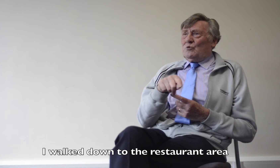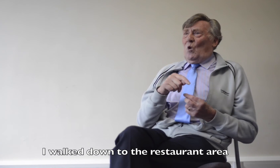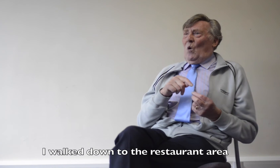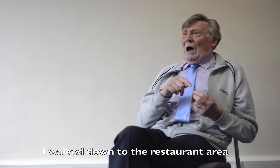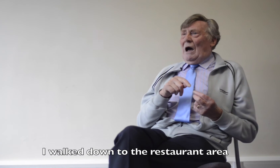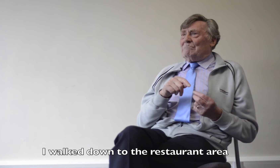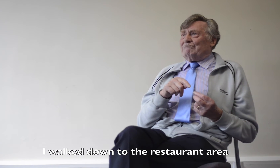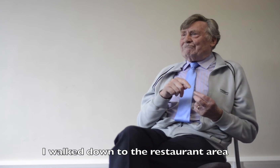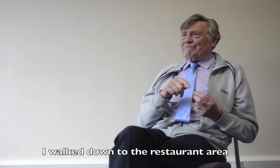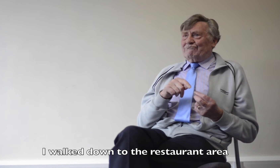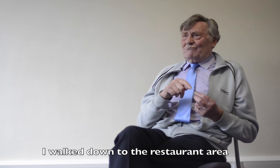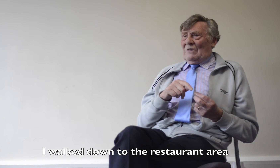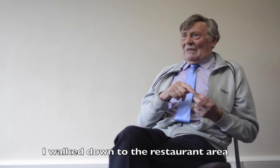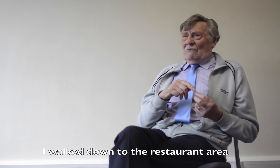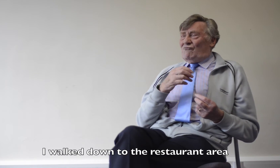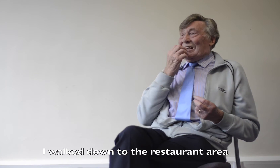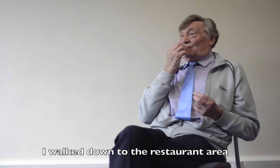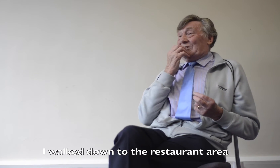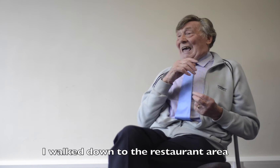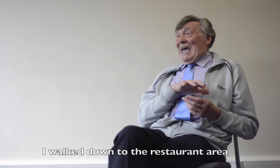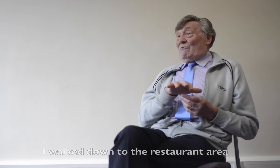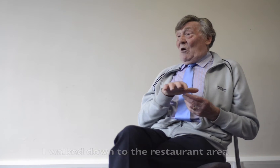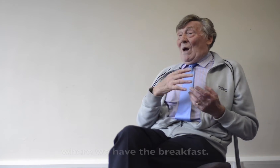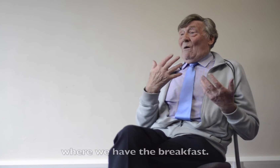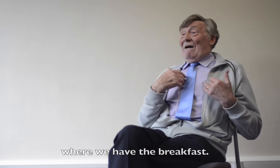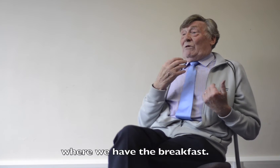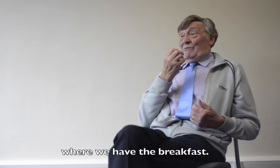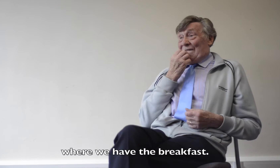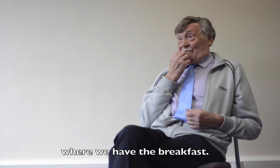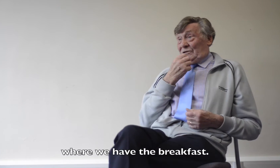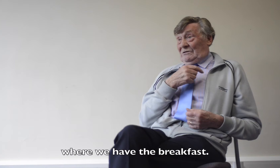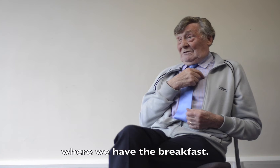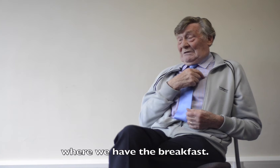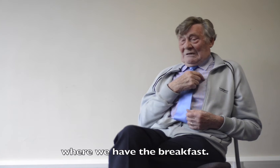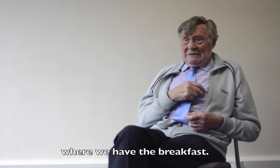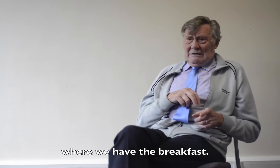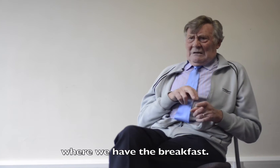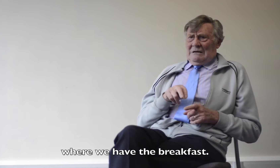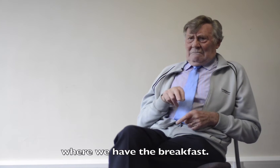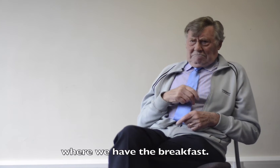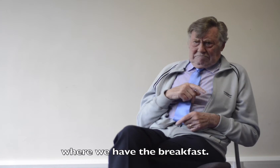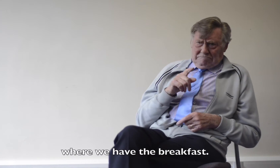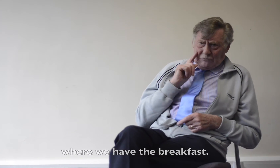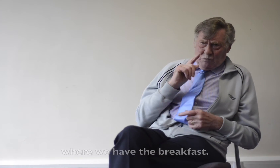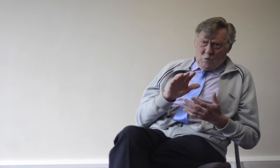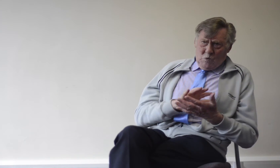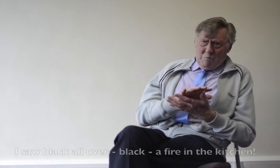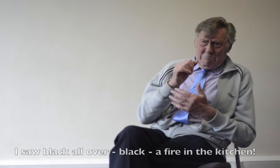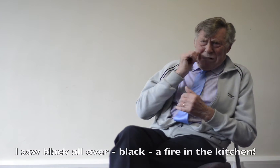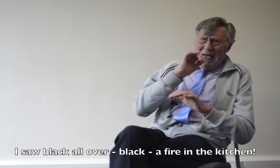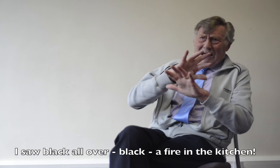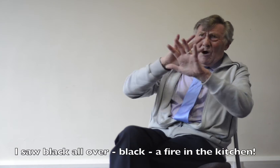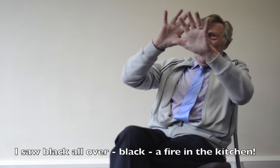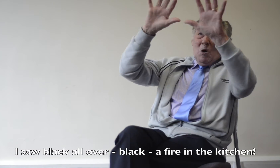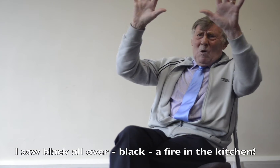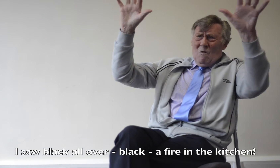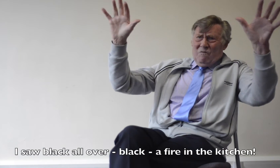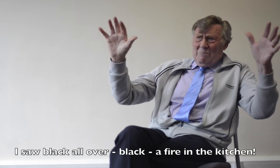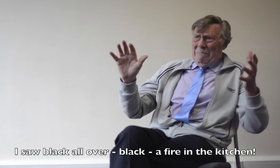to the rest of the area where we had the breakfast, for black, oh, for